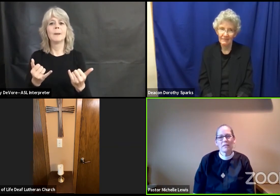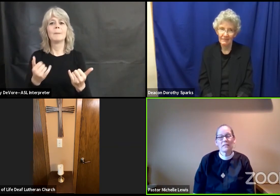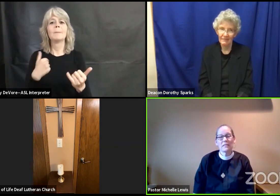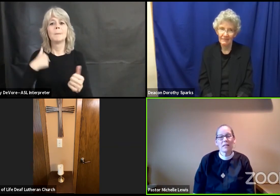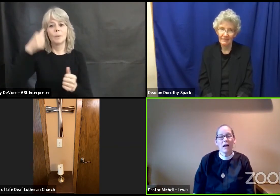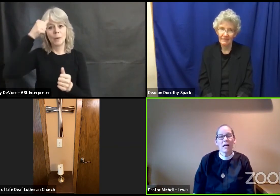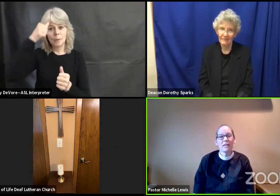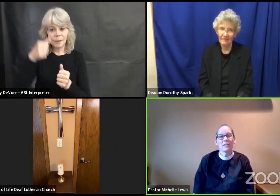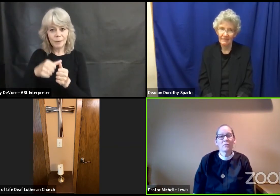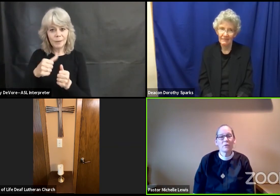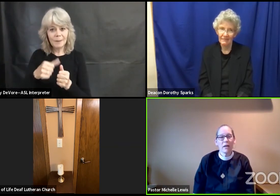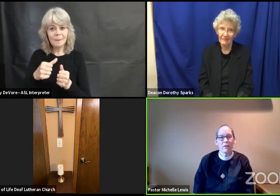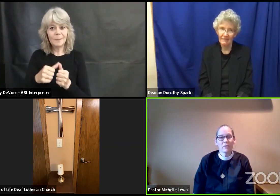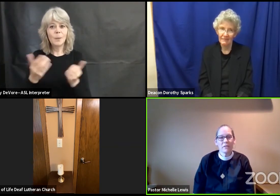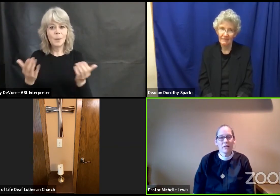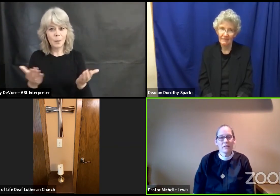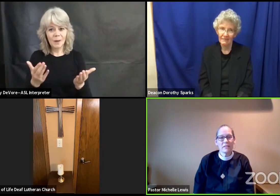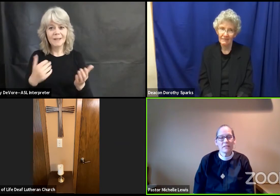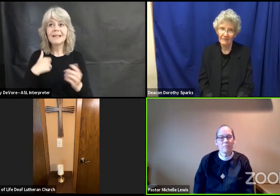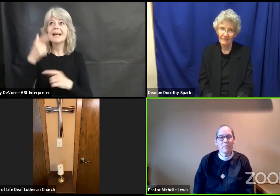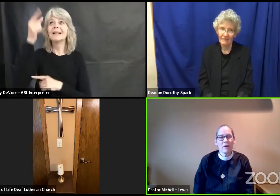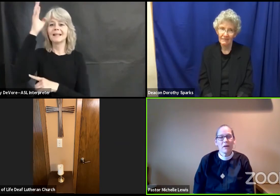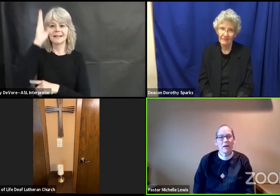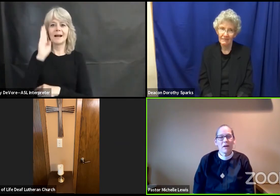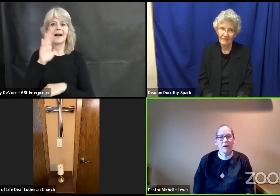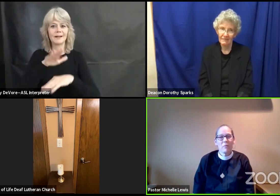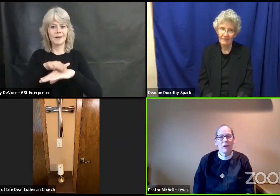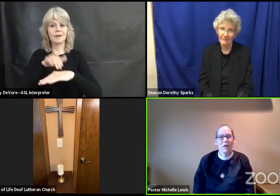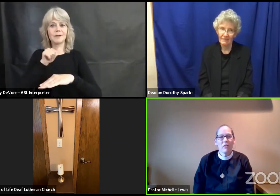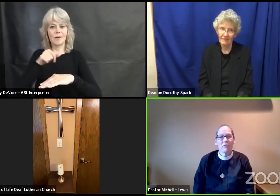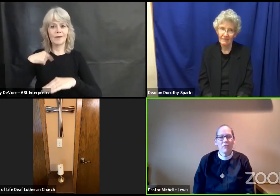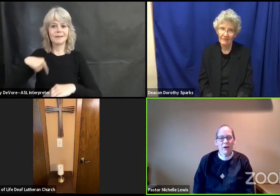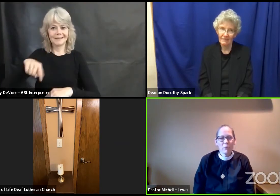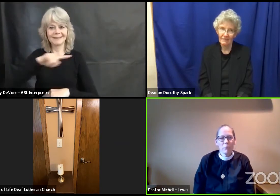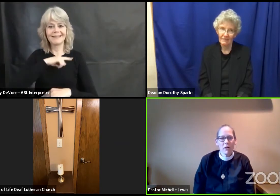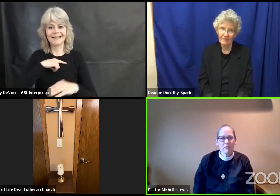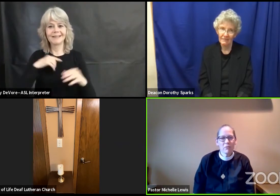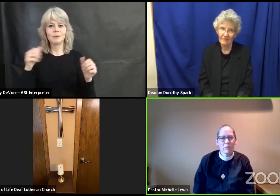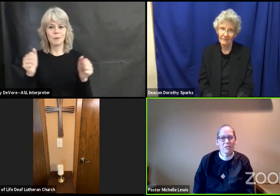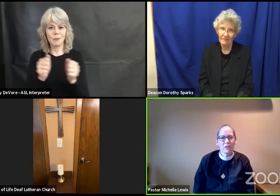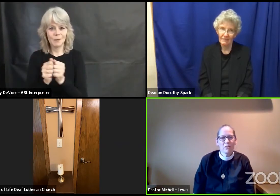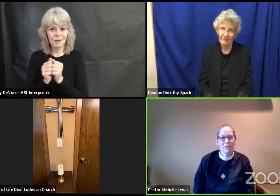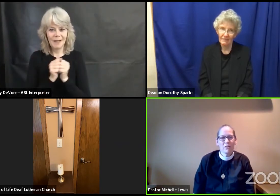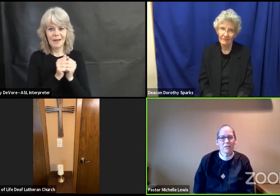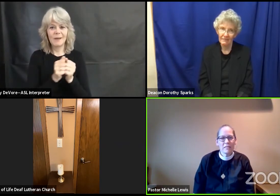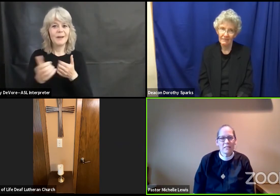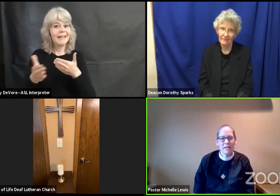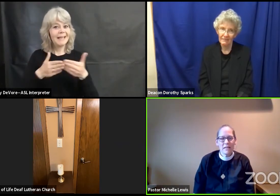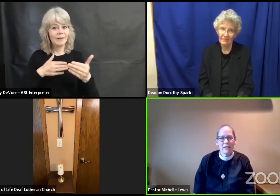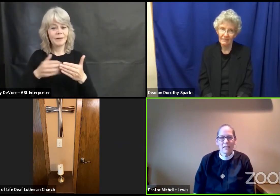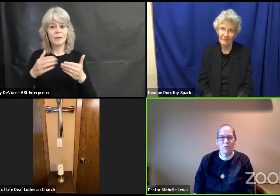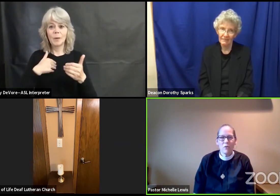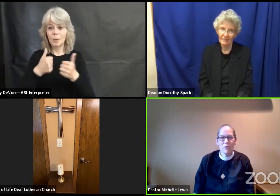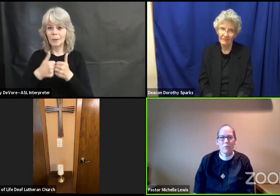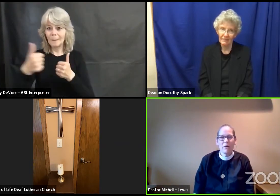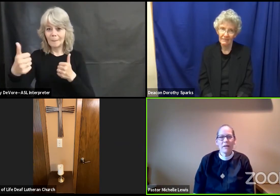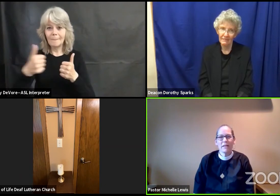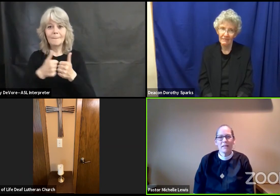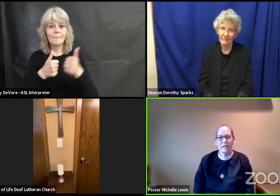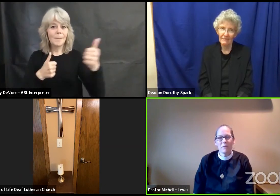it is God who gathers us. We are far apart from each other, staying home, keeping